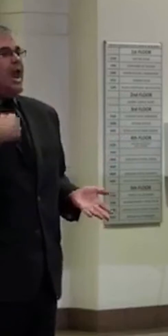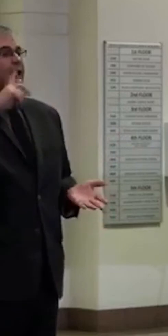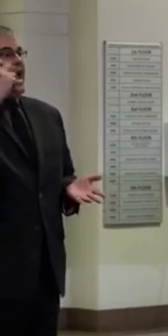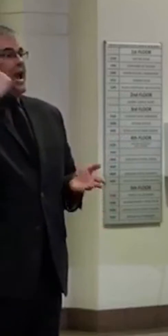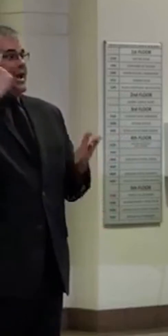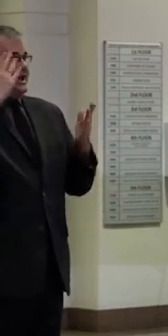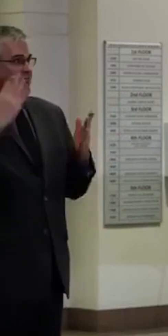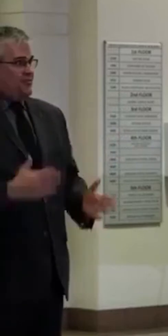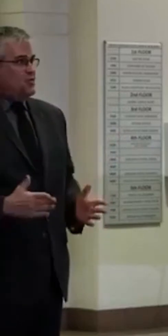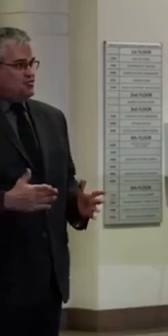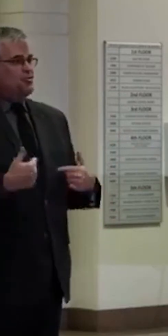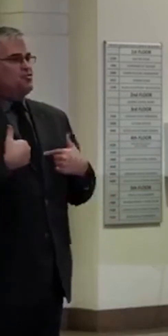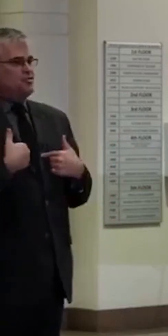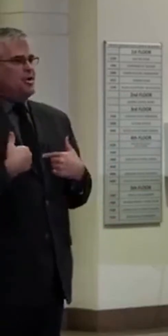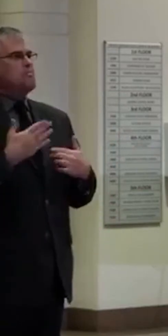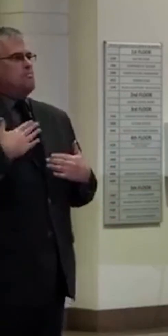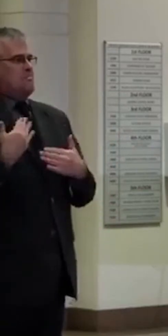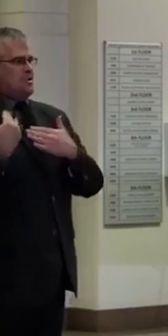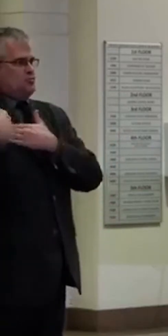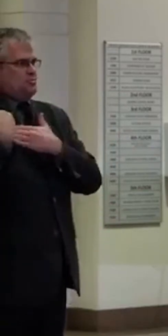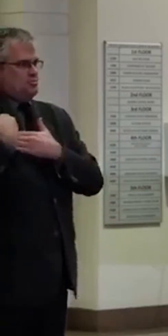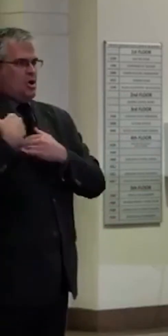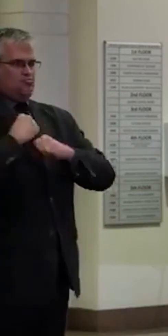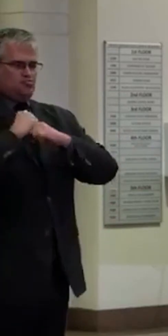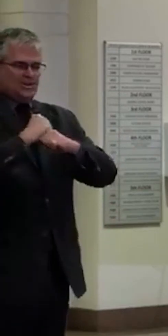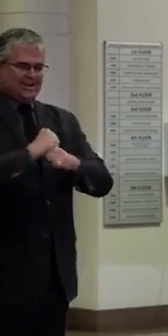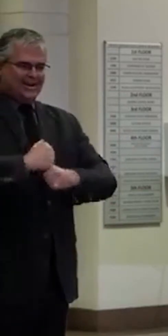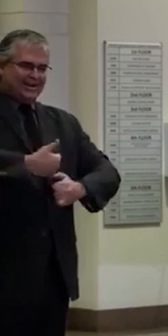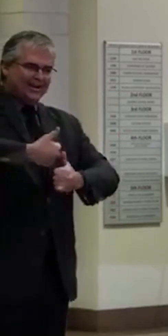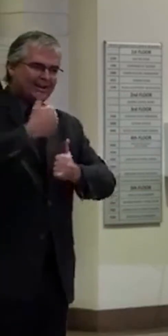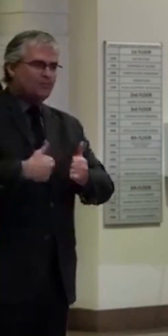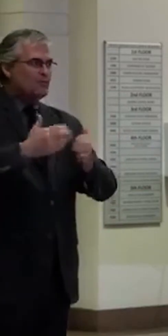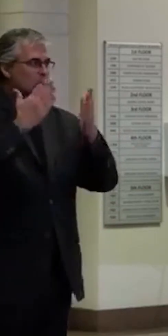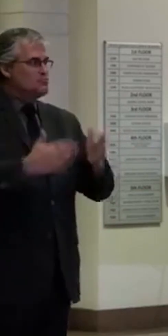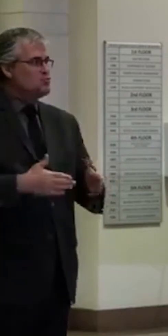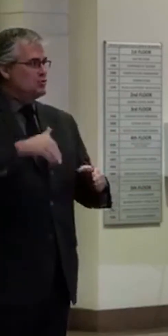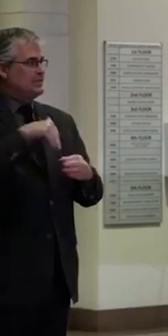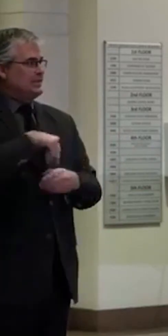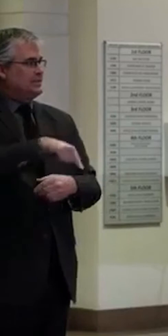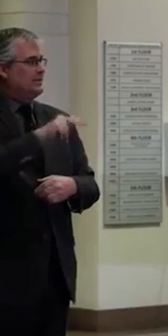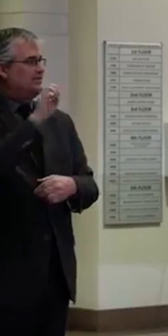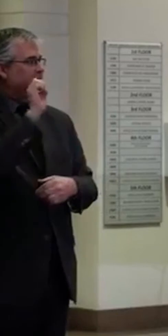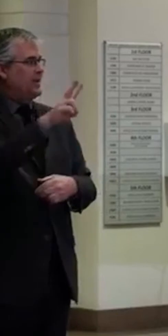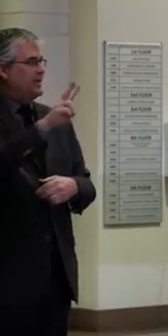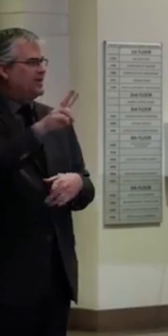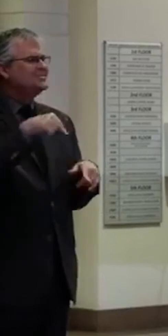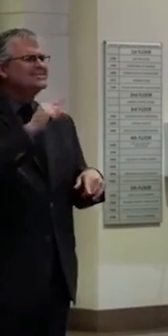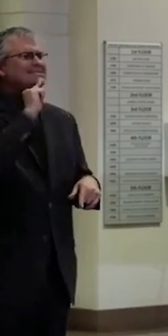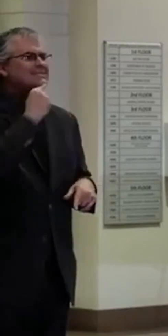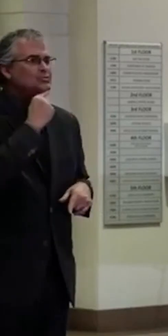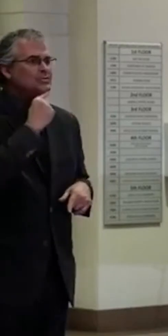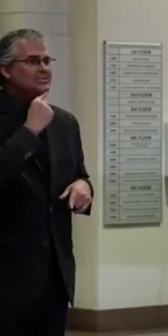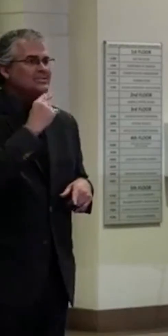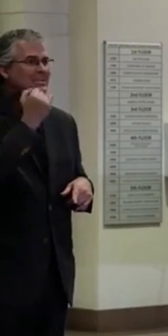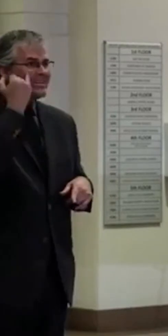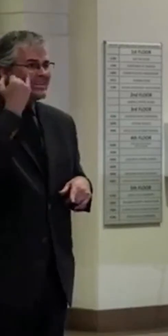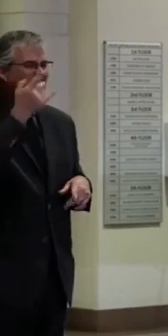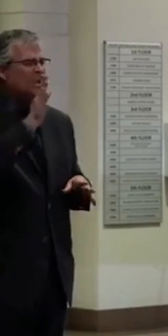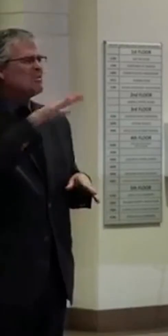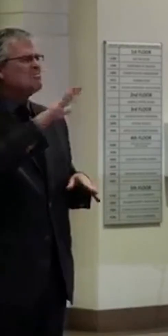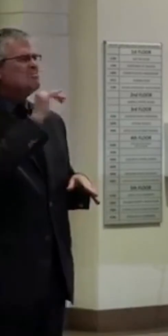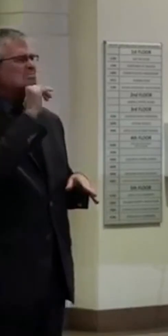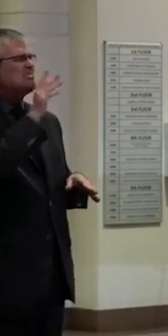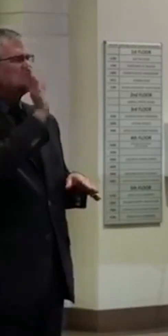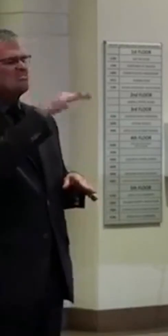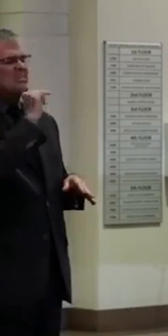to protect the health and well-being of every person in the state, and this is serious. If somebody doesn't understand the seriousness of